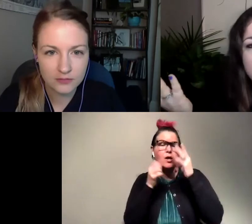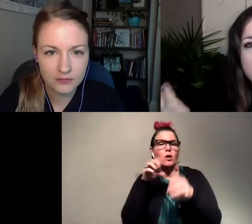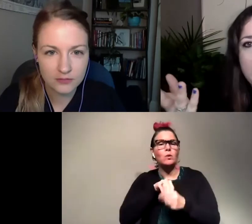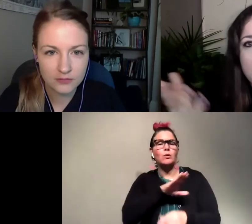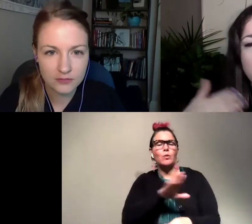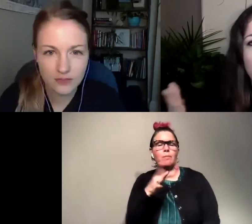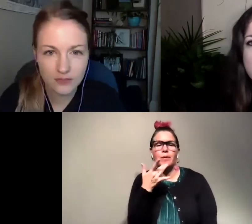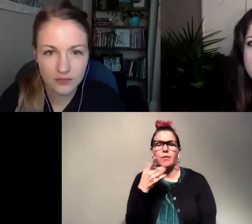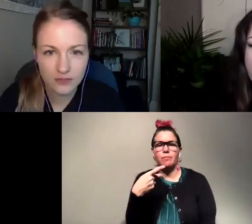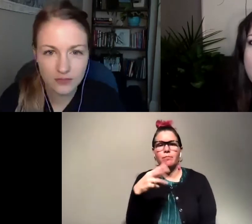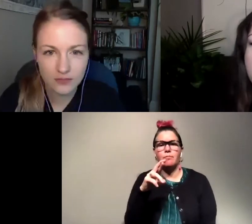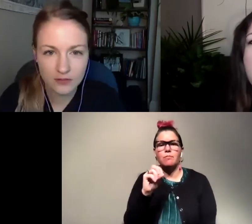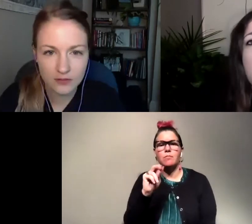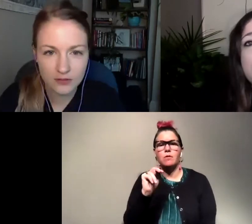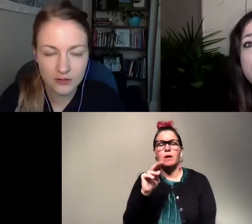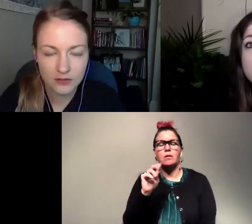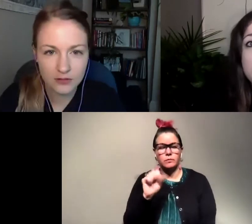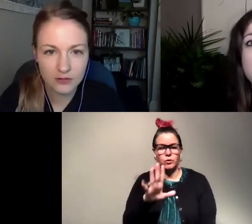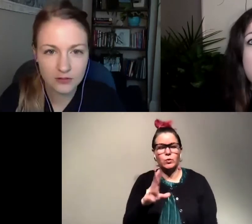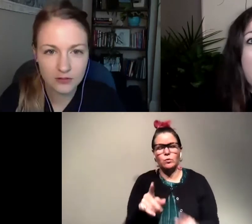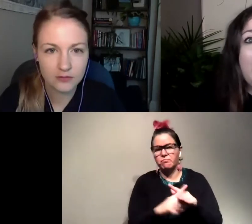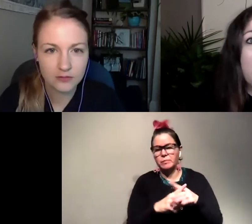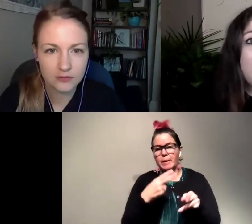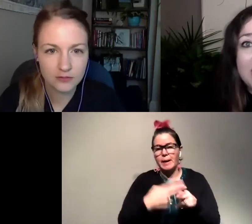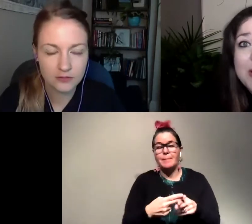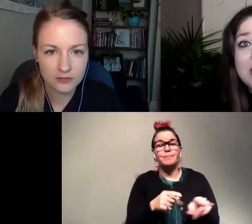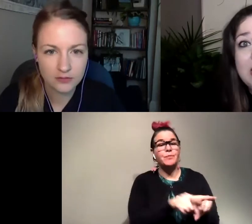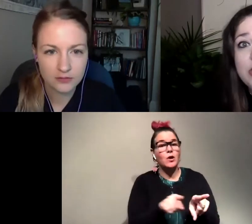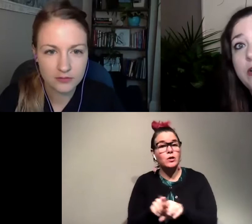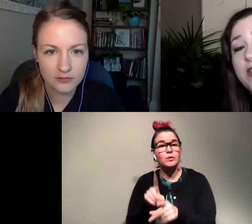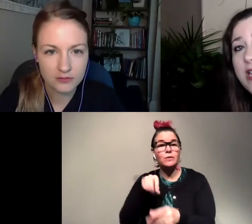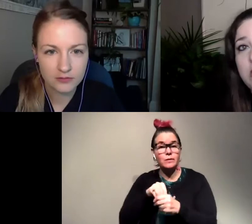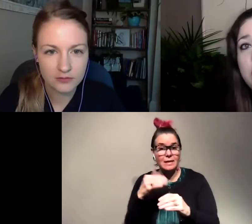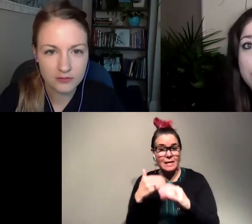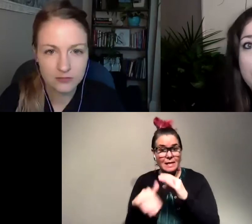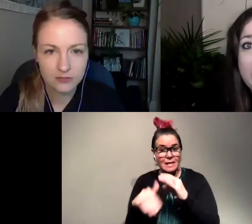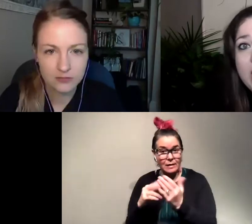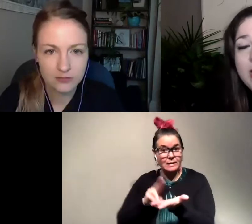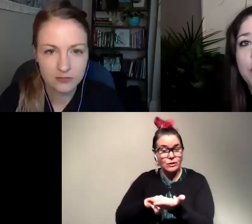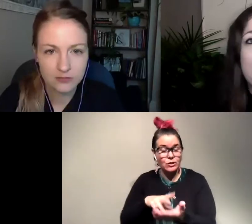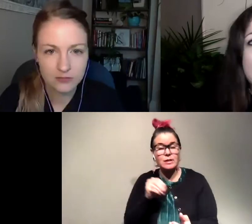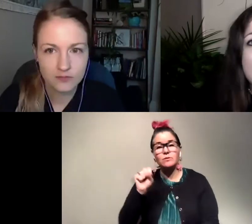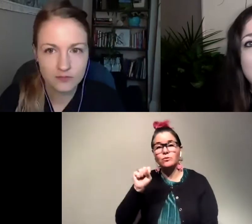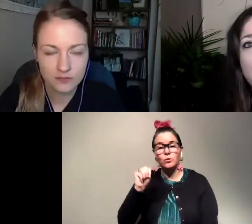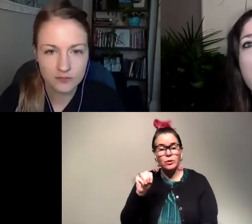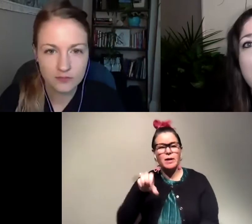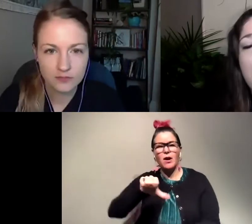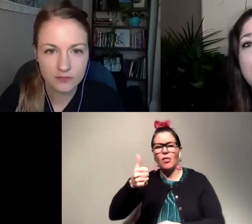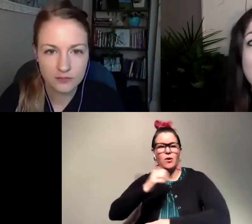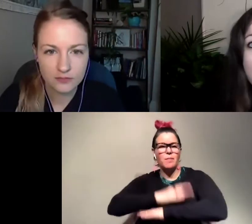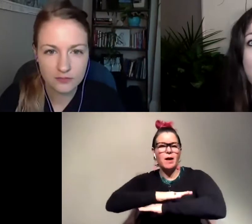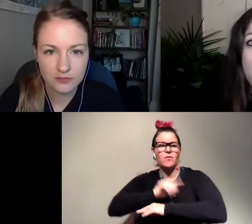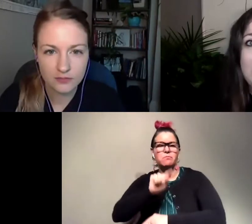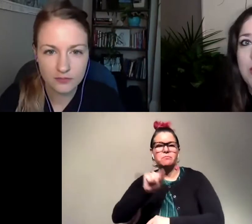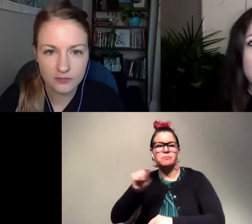pronouns in your visible name. You should also be doing that on email signatures and on social media and other places so that